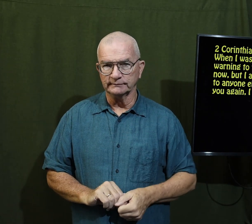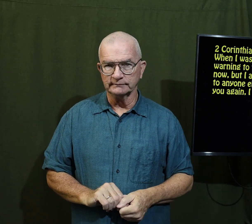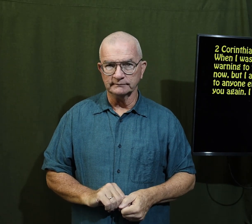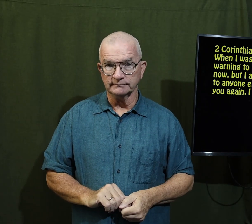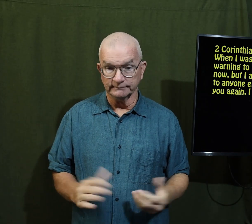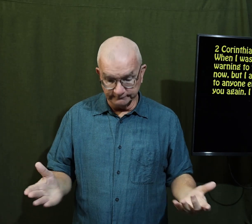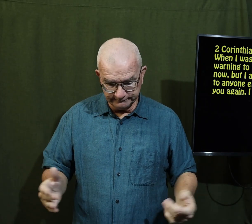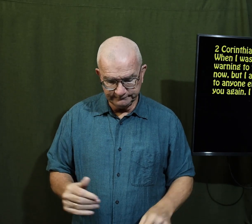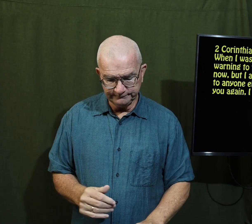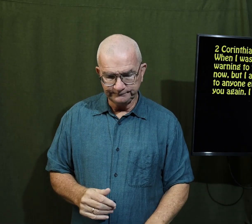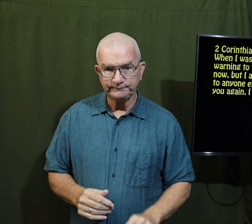says.